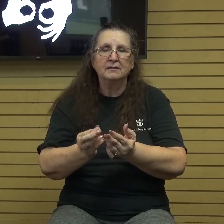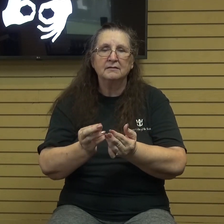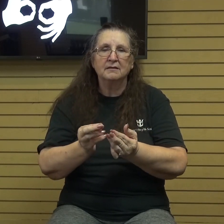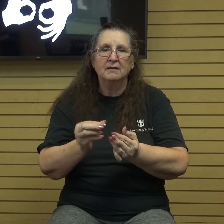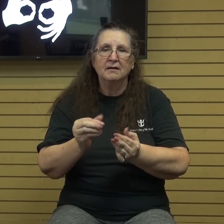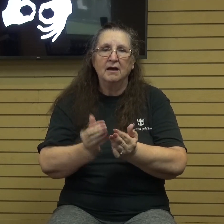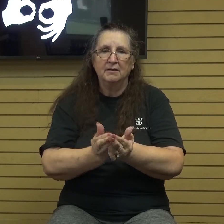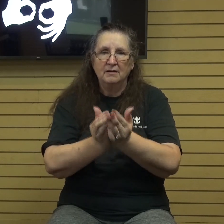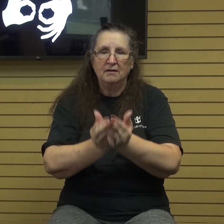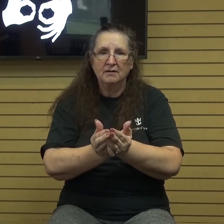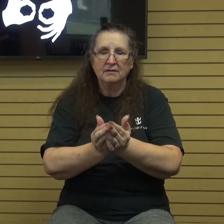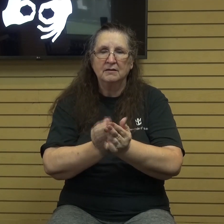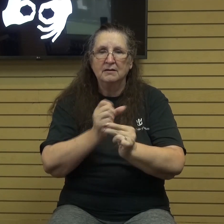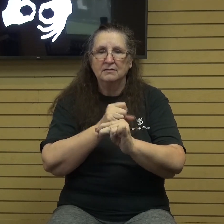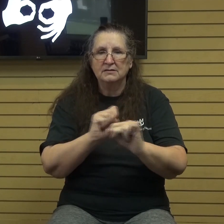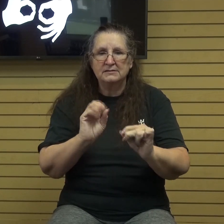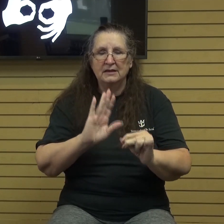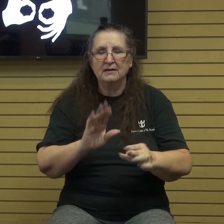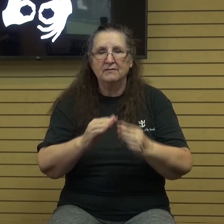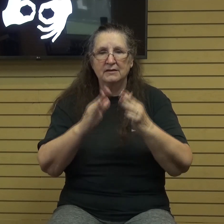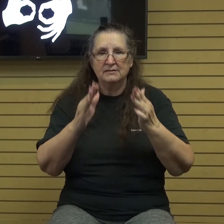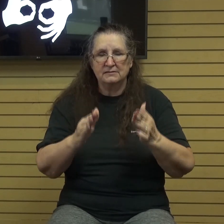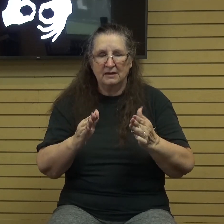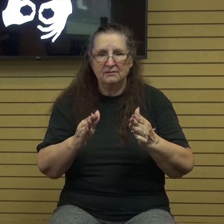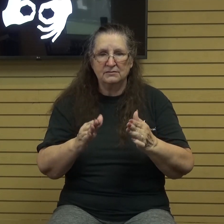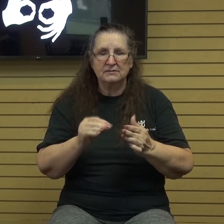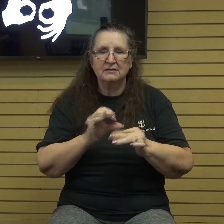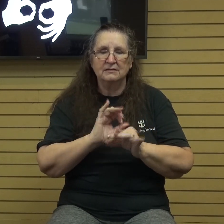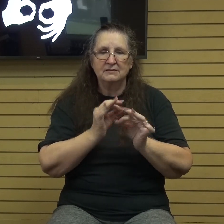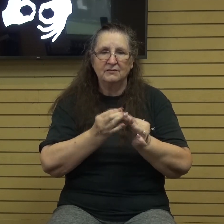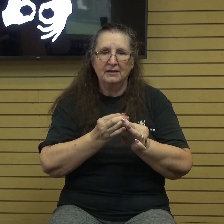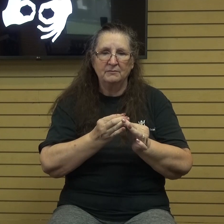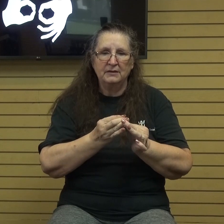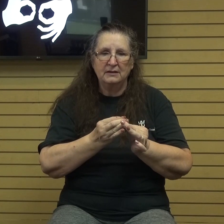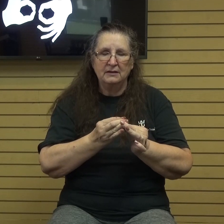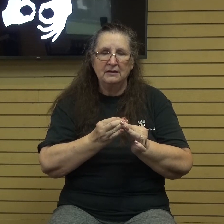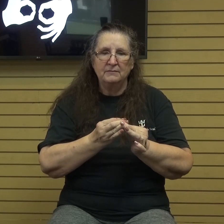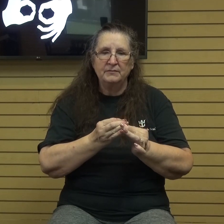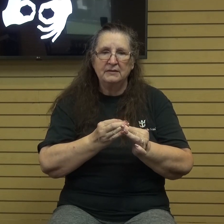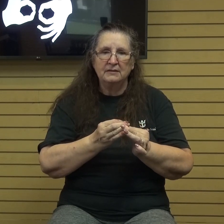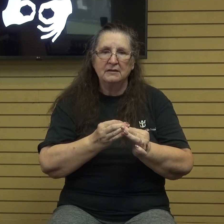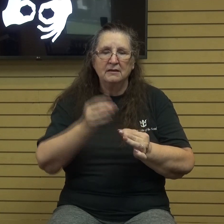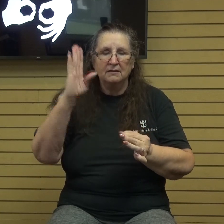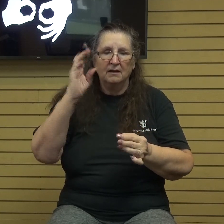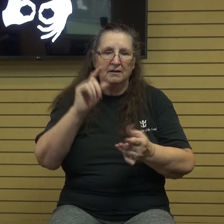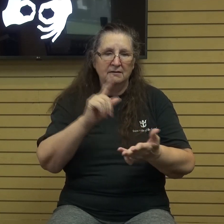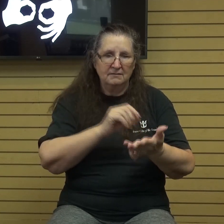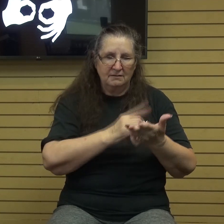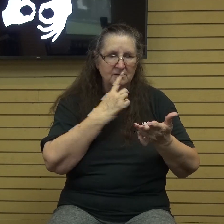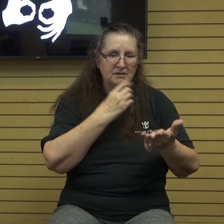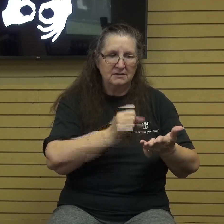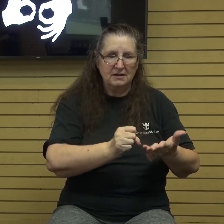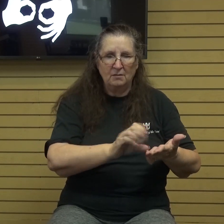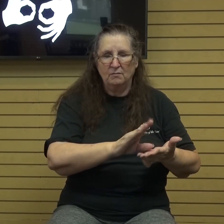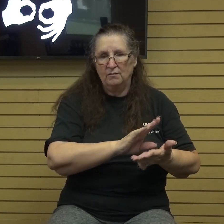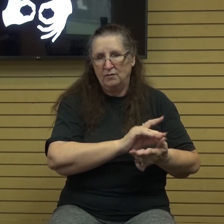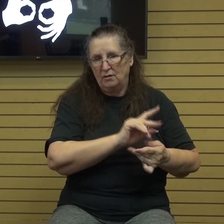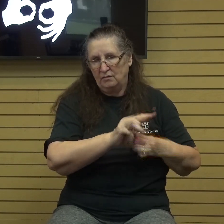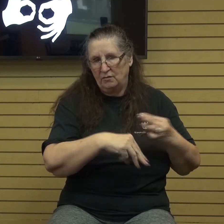which he condemned the world and became heir of the righteousness, which is according to faith. Here we see three